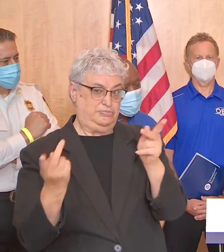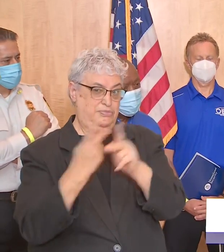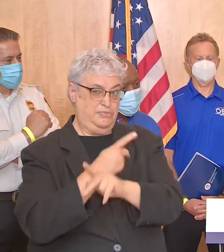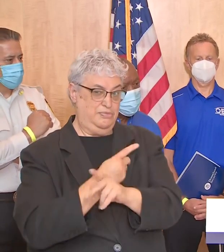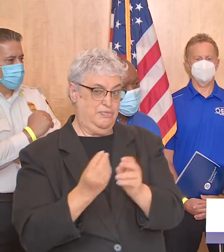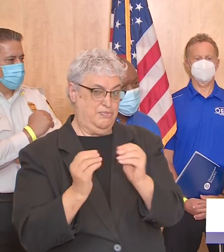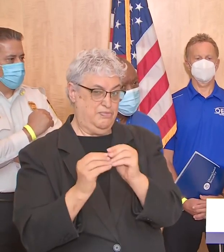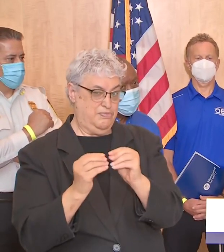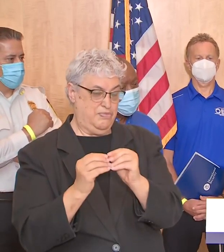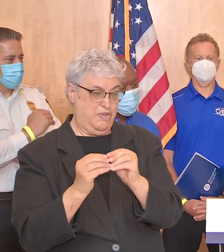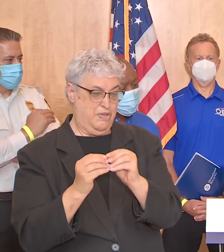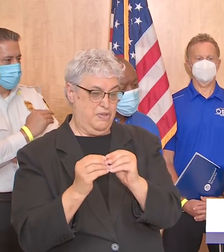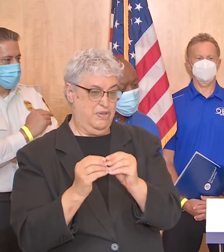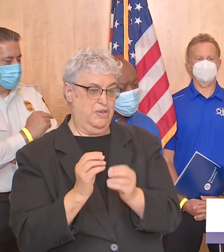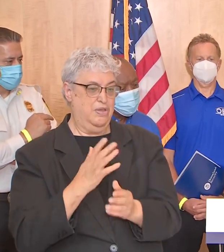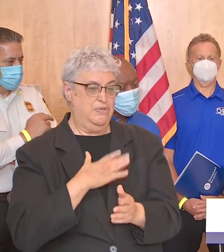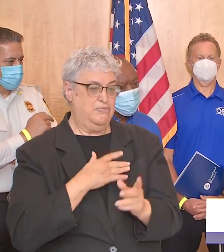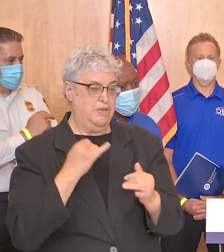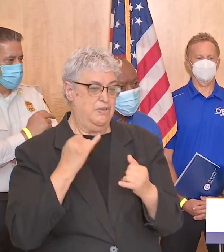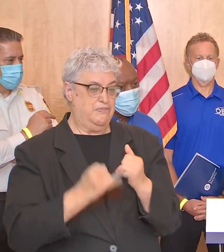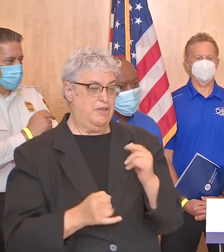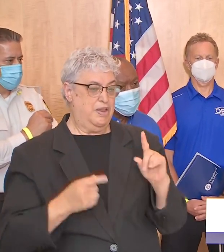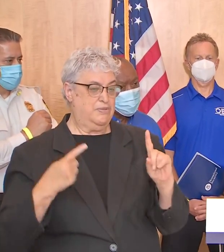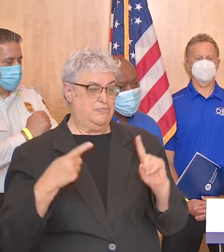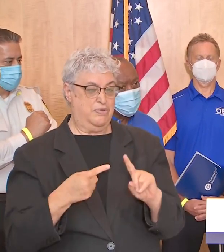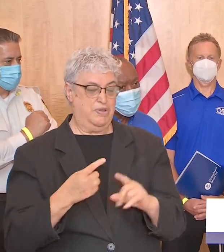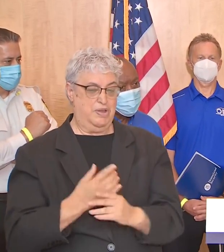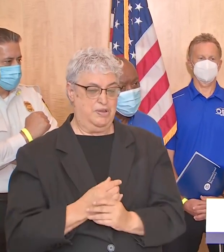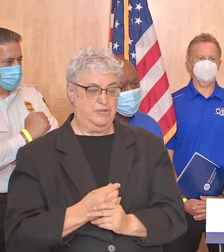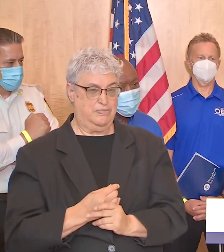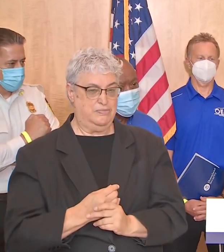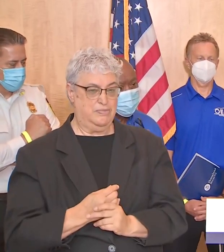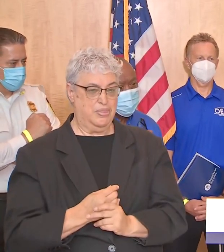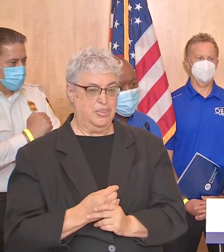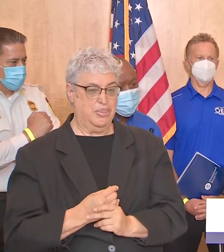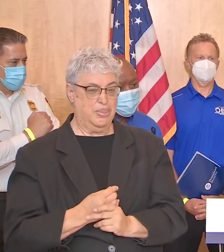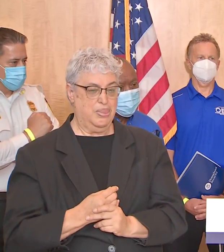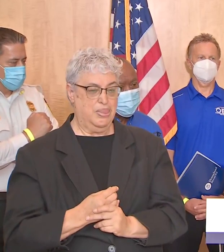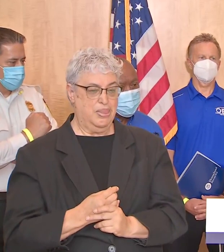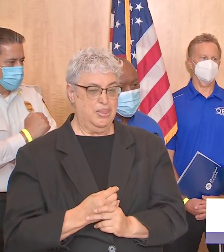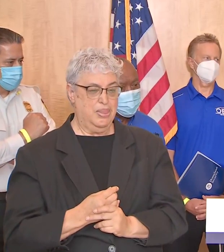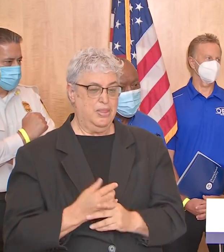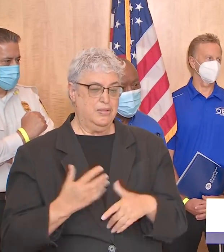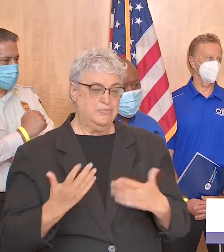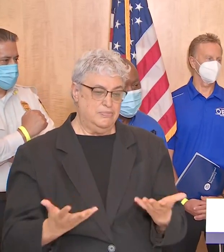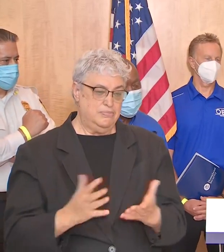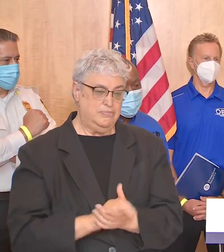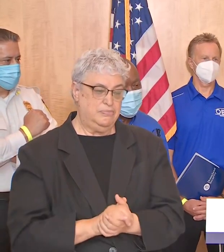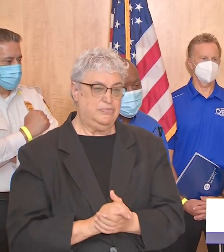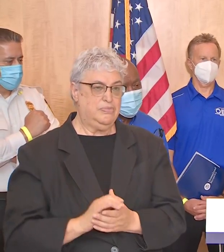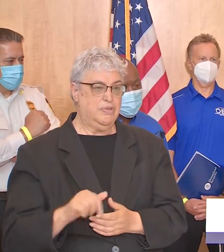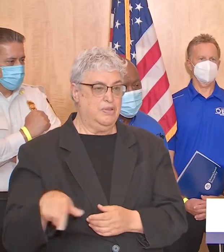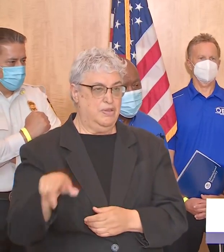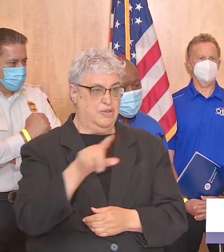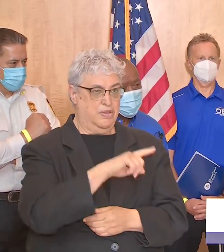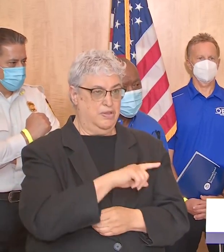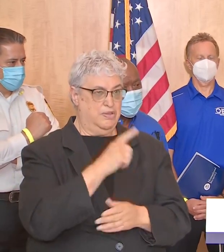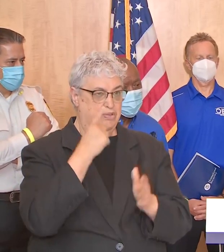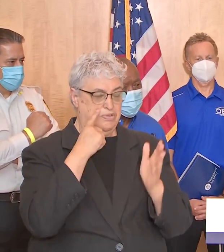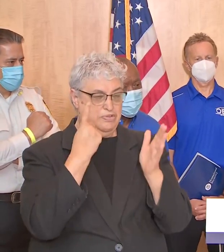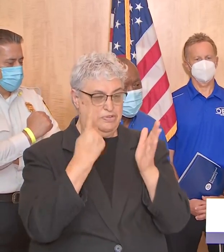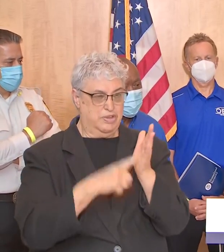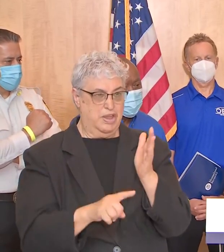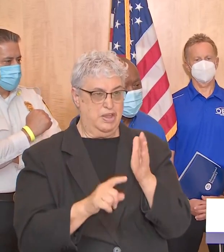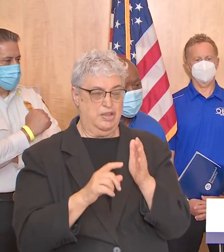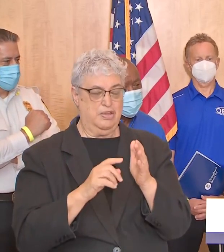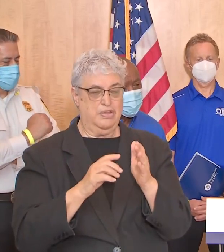damage for people my final point is uh to make sure that in some way you're checking on